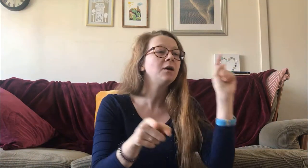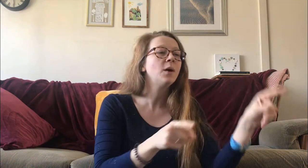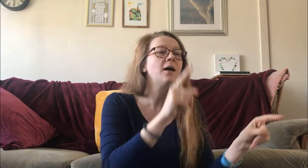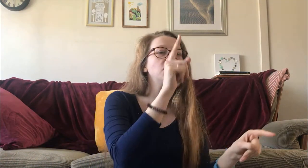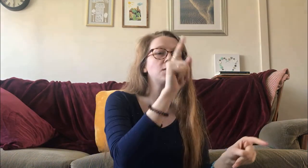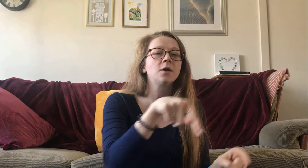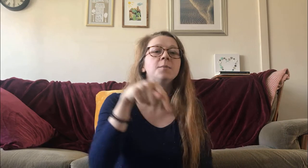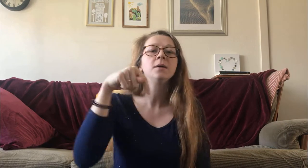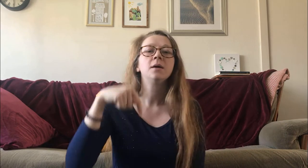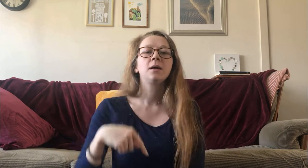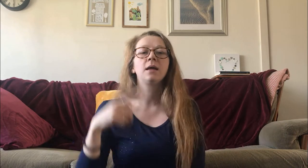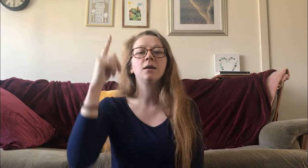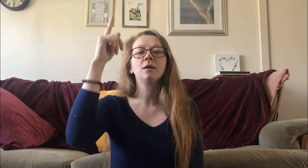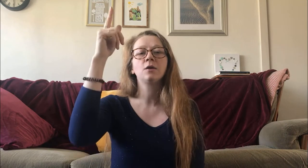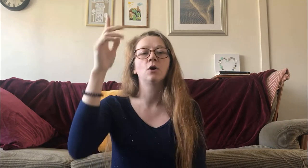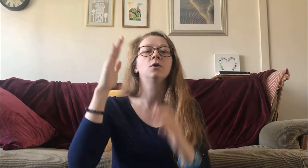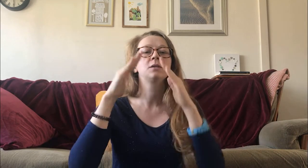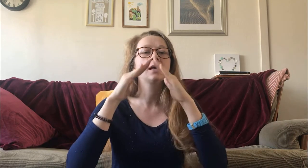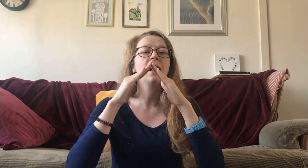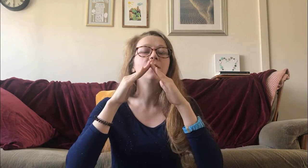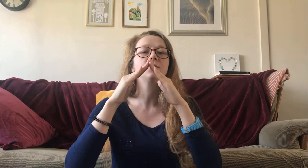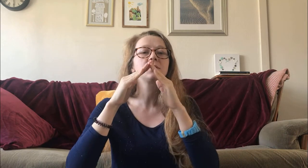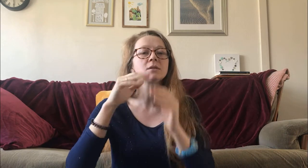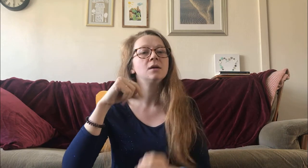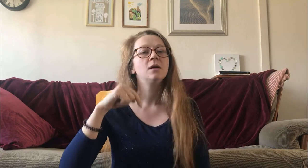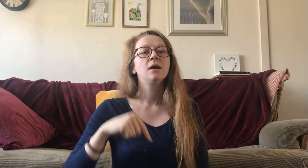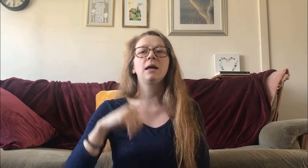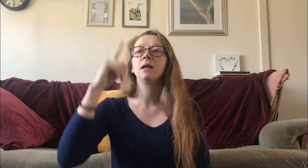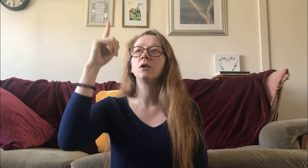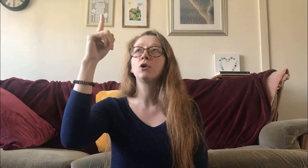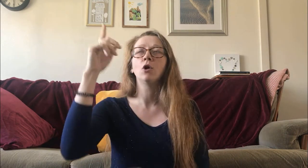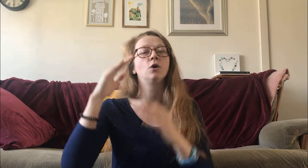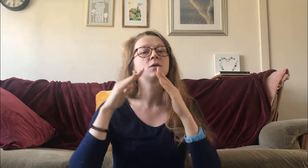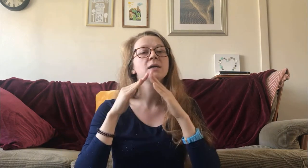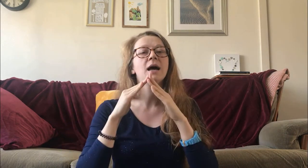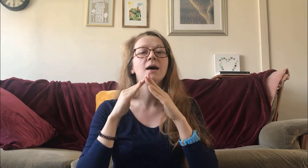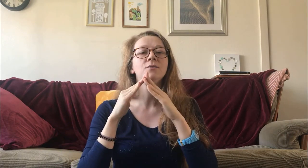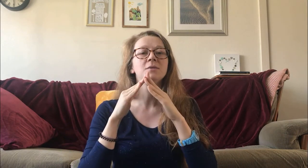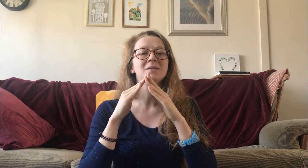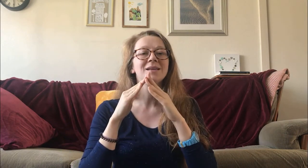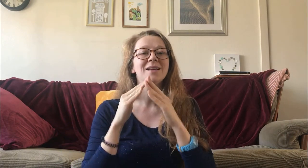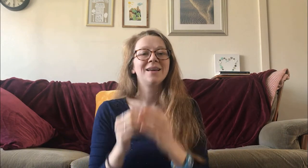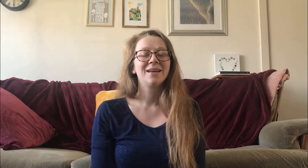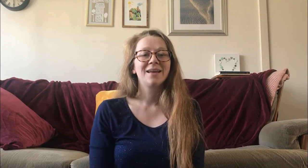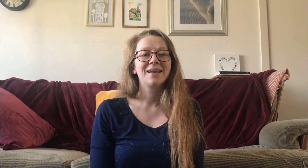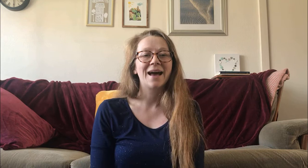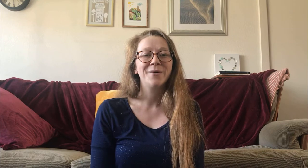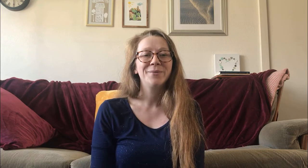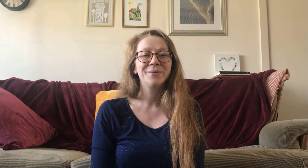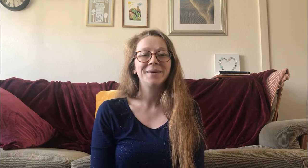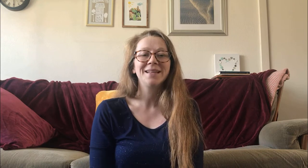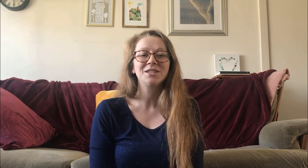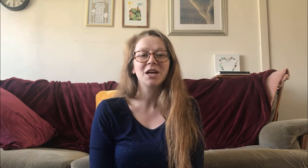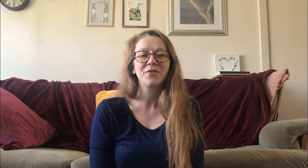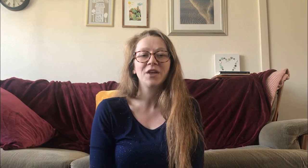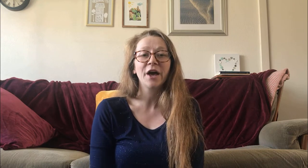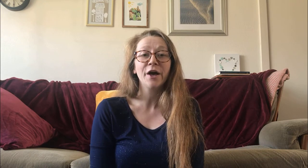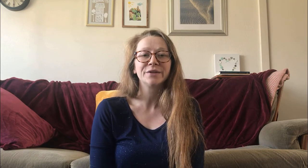welcome. In God's house. In God's house. Now we need to check for the girls.